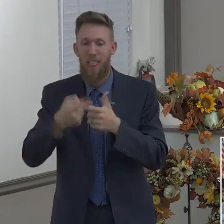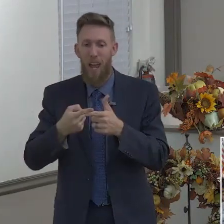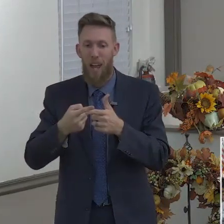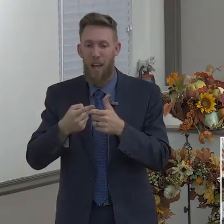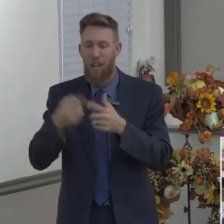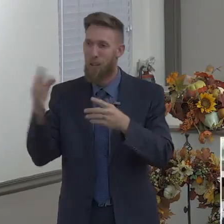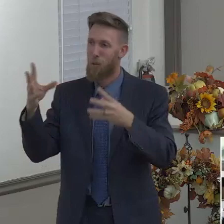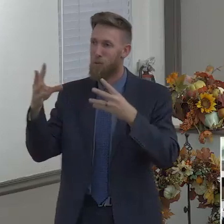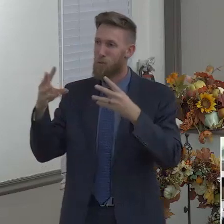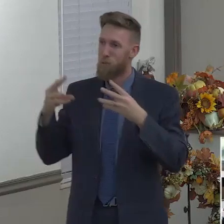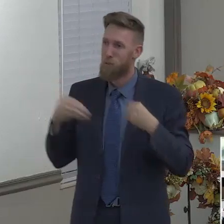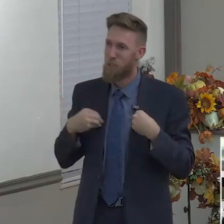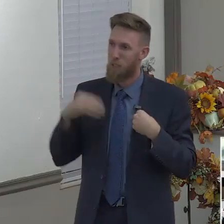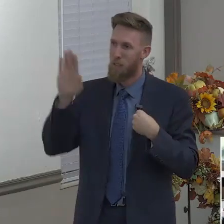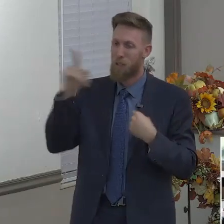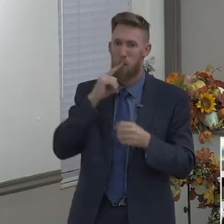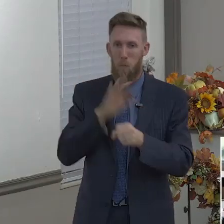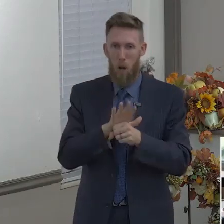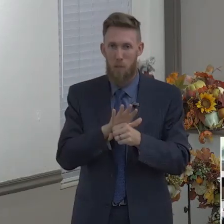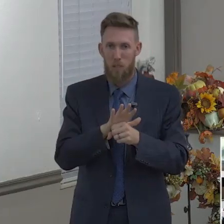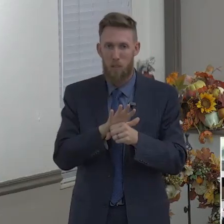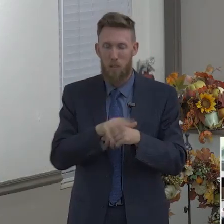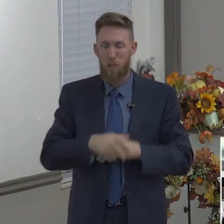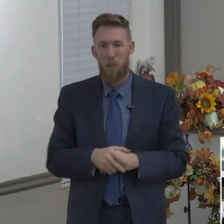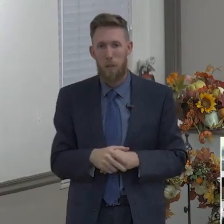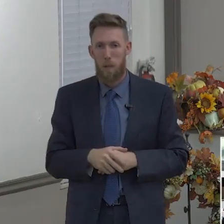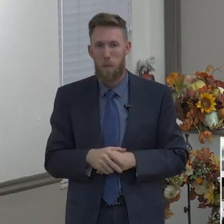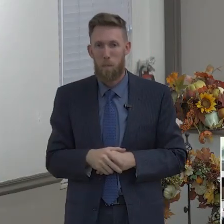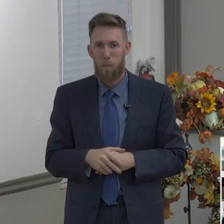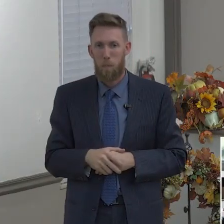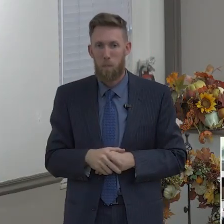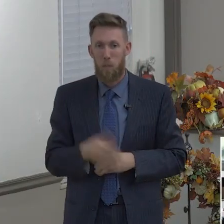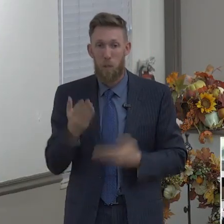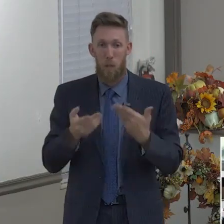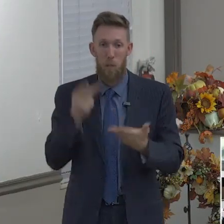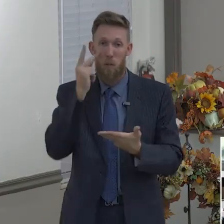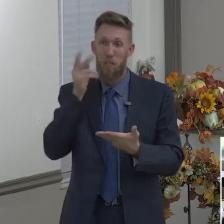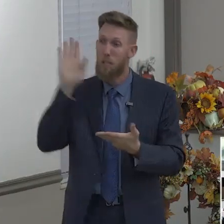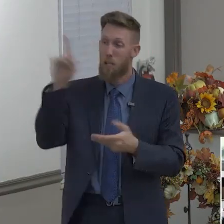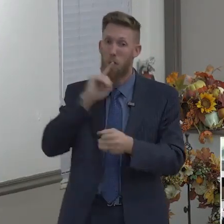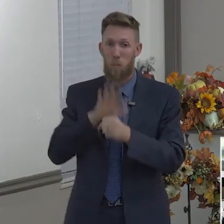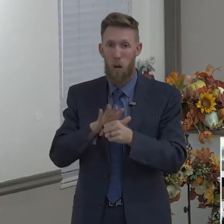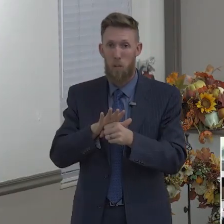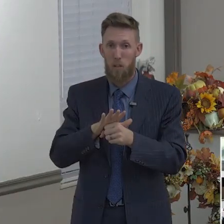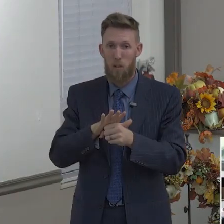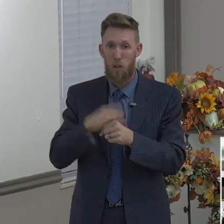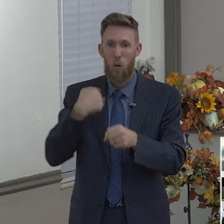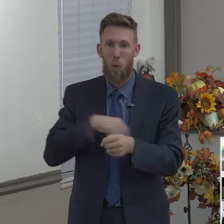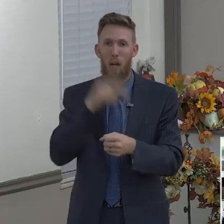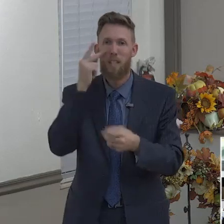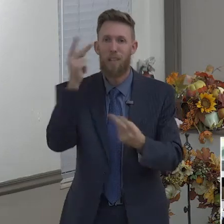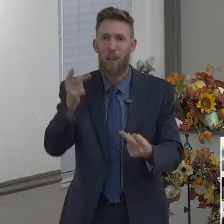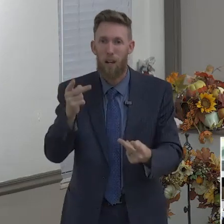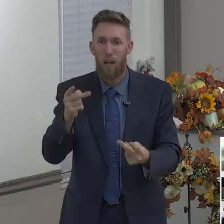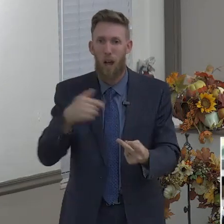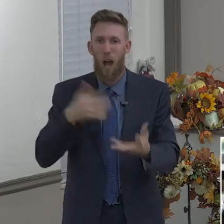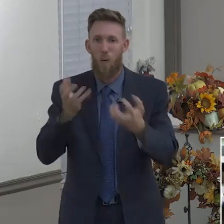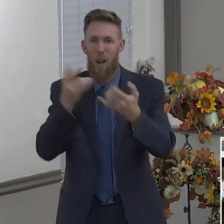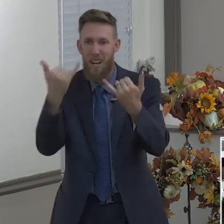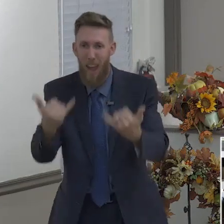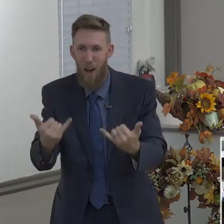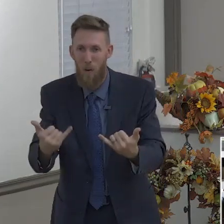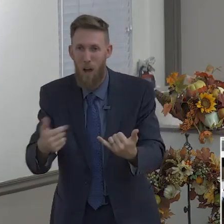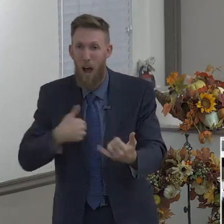we see the promise that God has. We see it. We want it. We want it right now. God, I want this now.